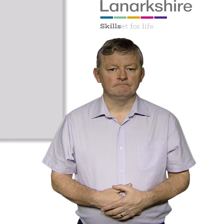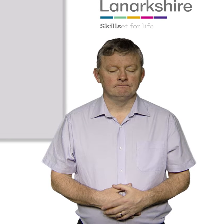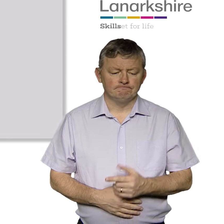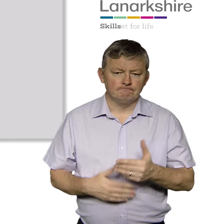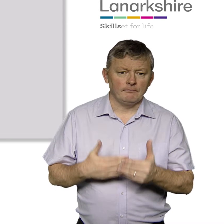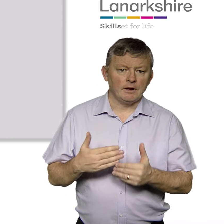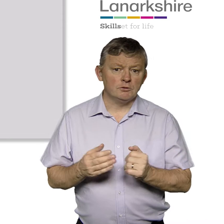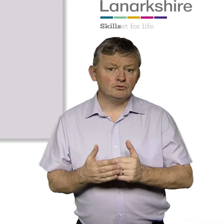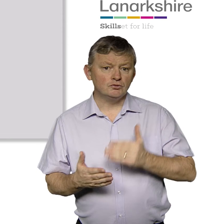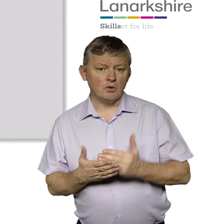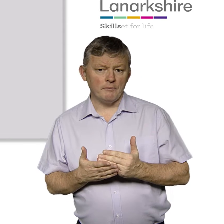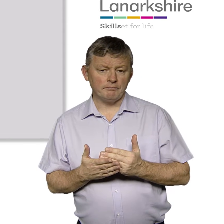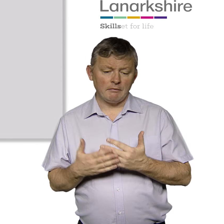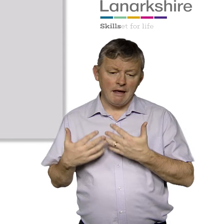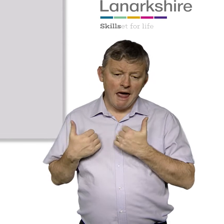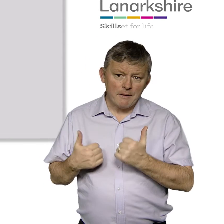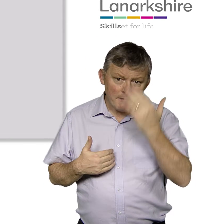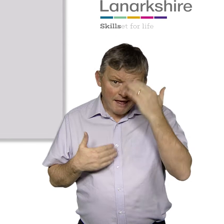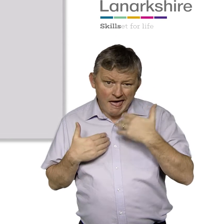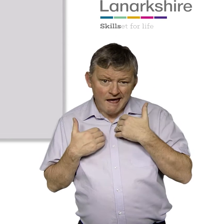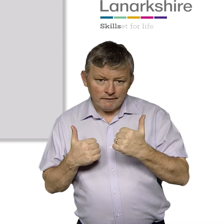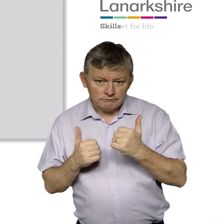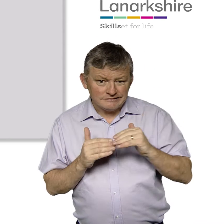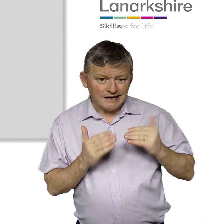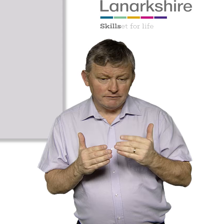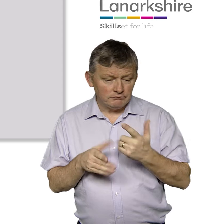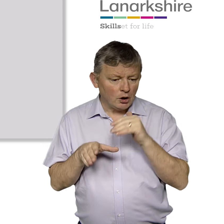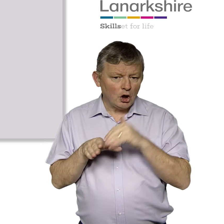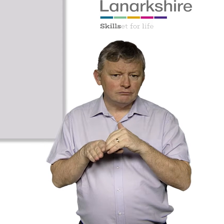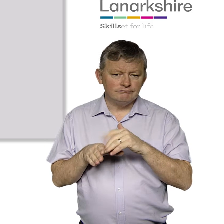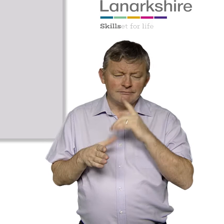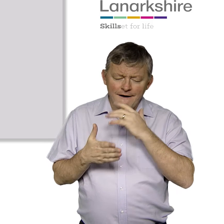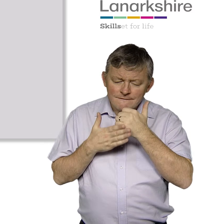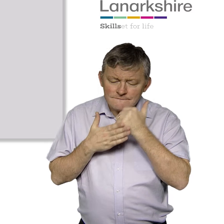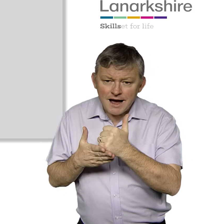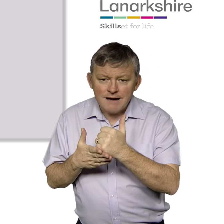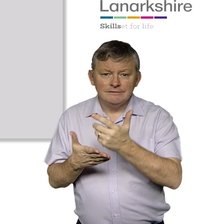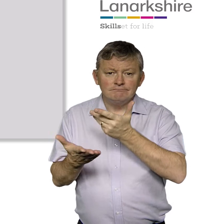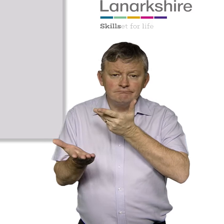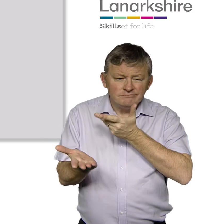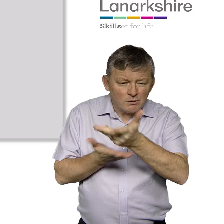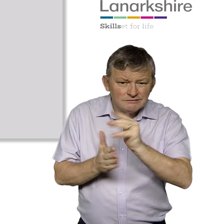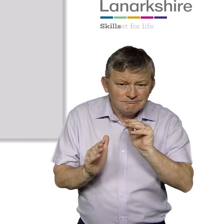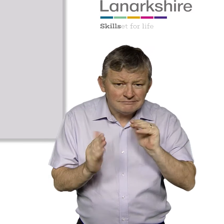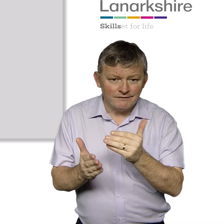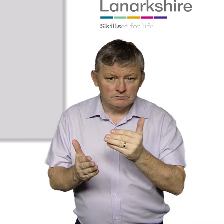Take steps to ensure that the health or mental health services, including advice and counselling services within the College